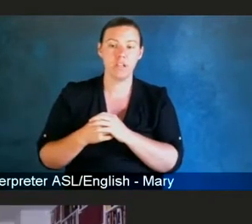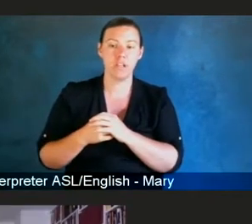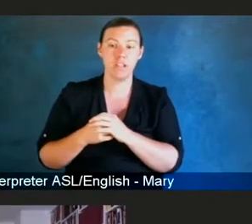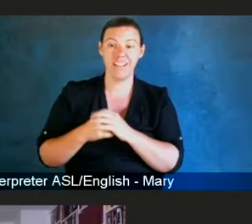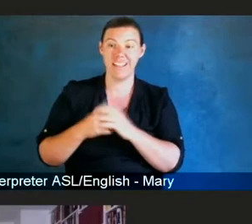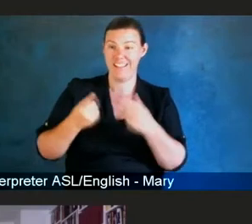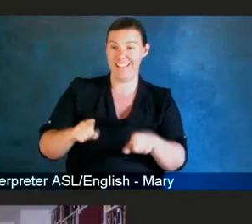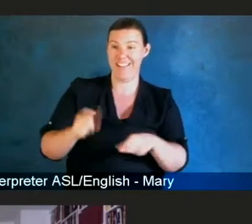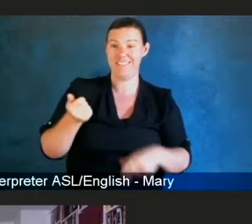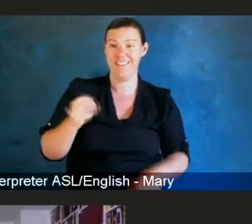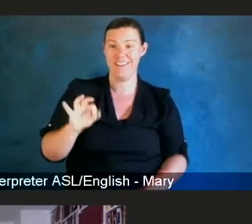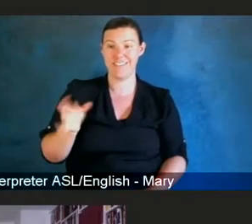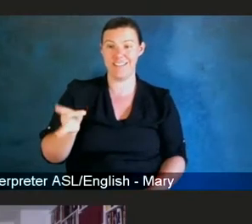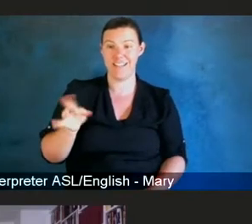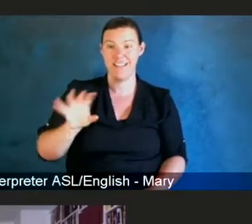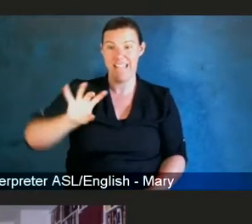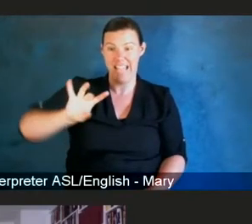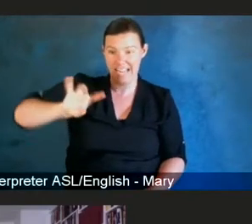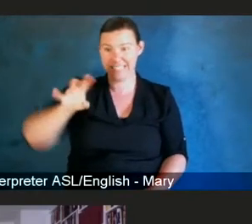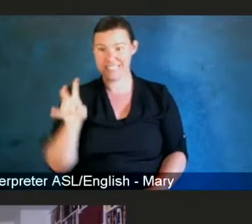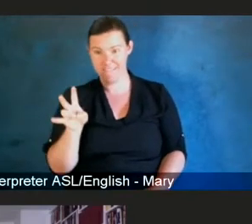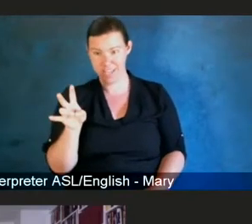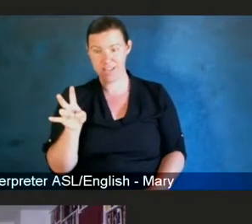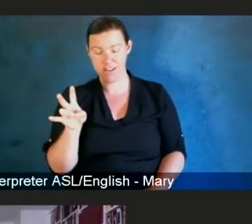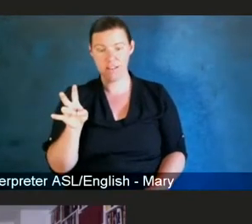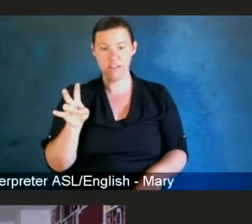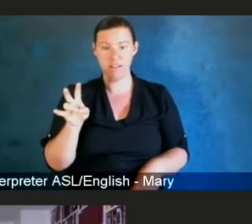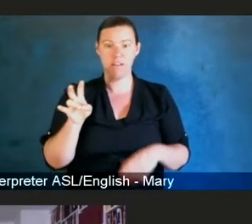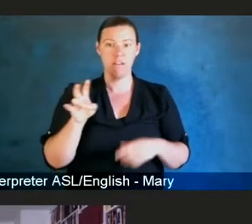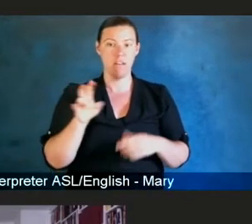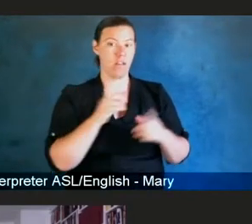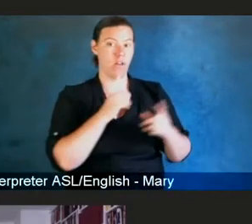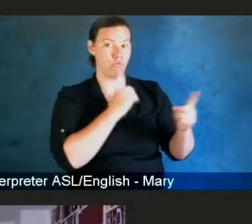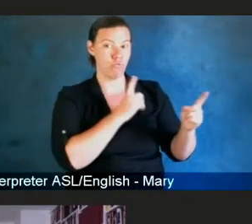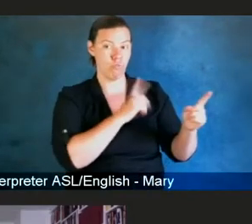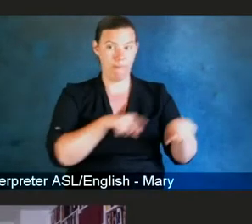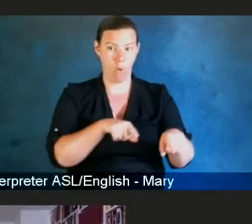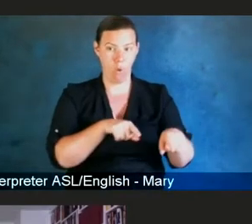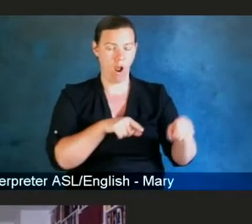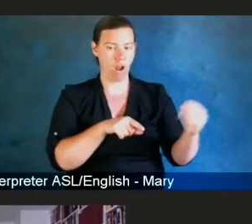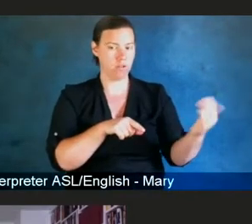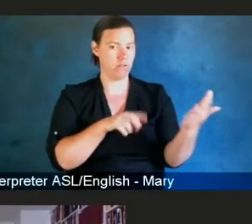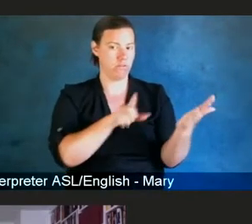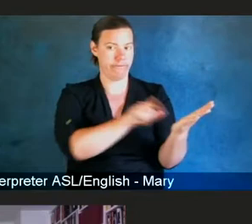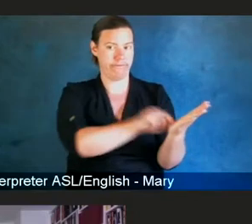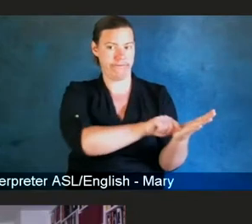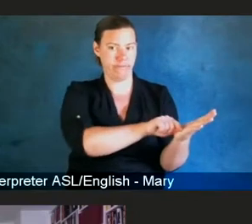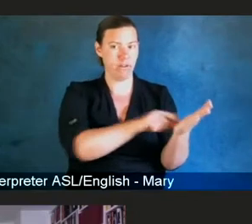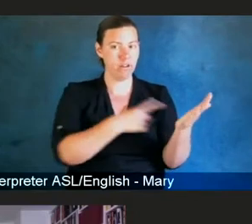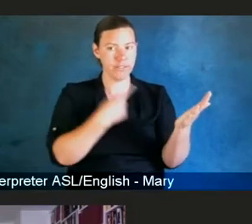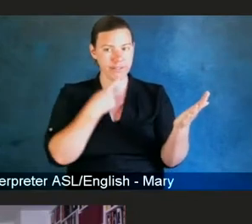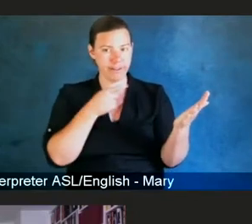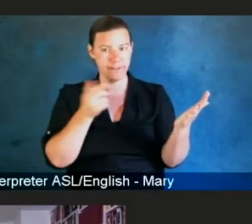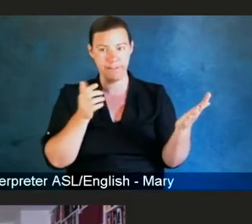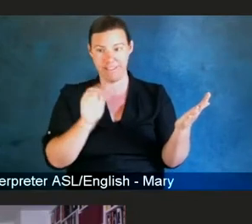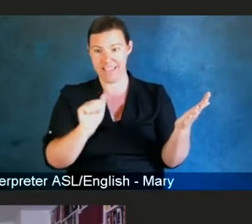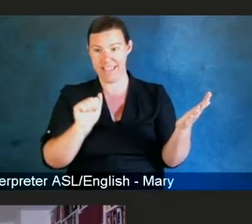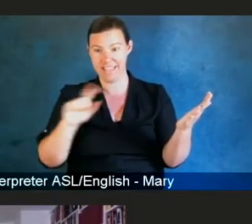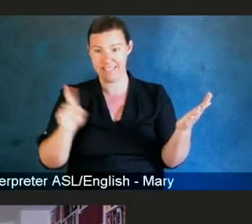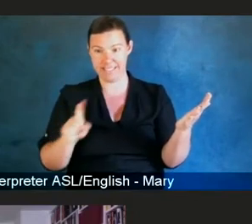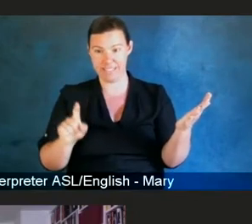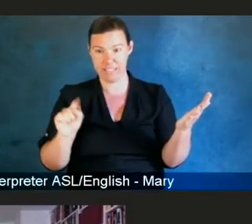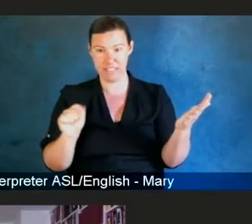reported that AZT, this drug, might be effective. And at that point, the significance of what a drug that might